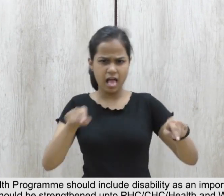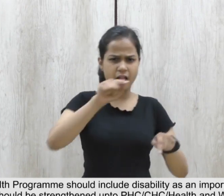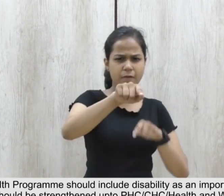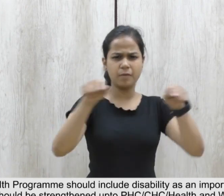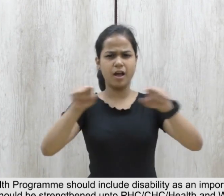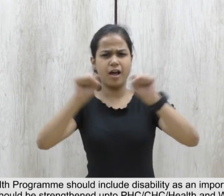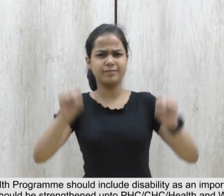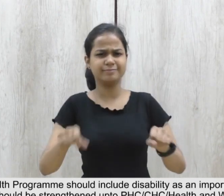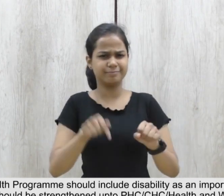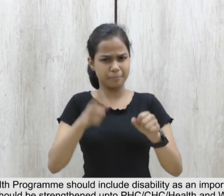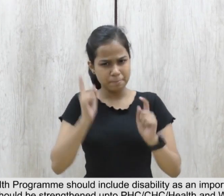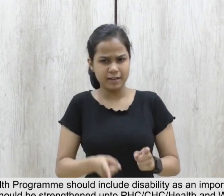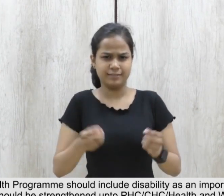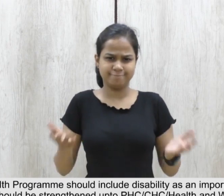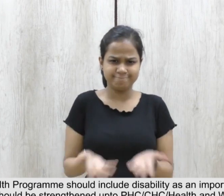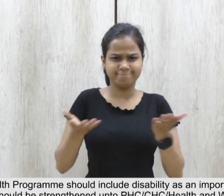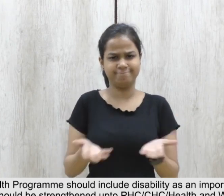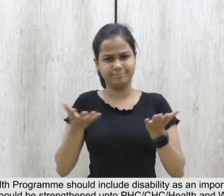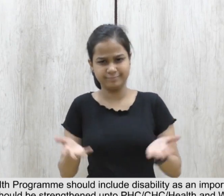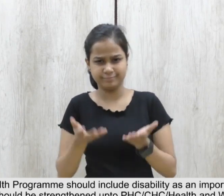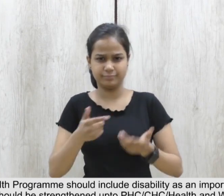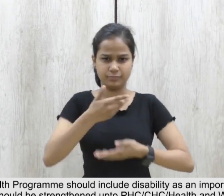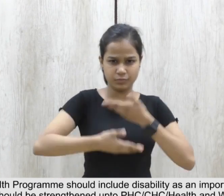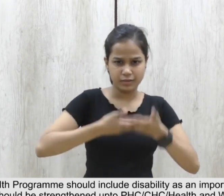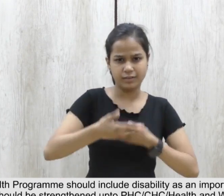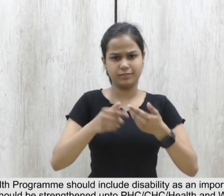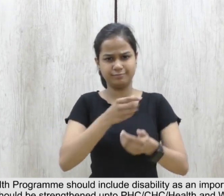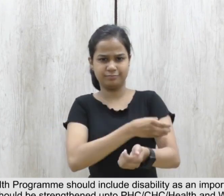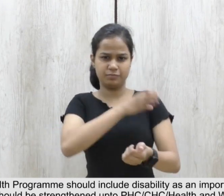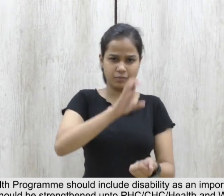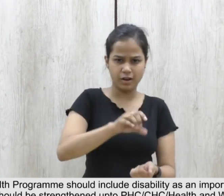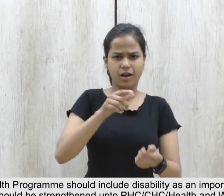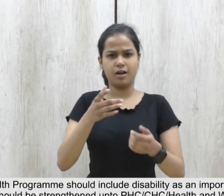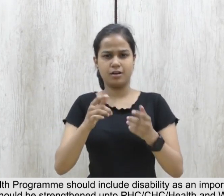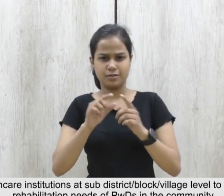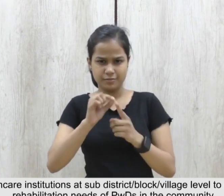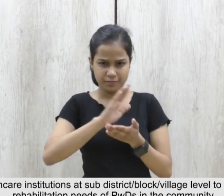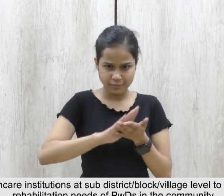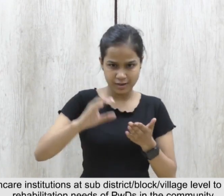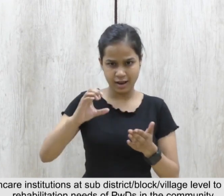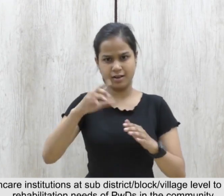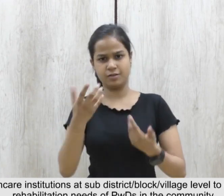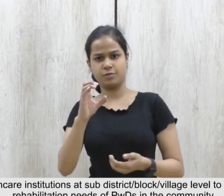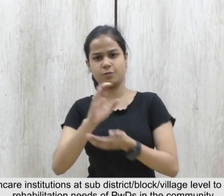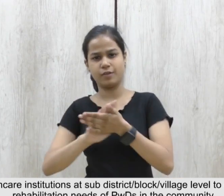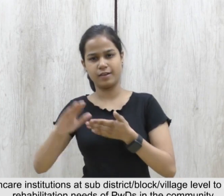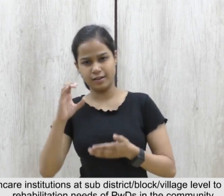Health and Wellness Centers so as to enable these healthcare